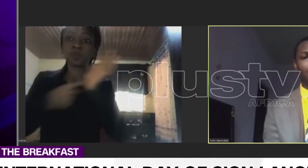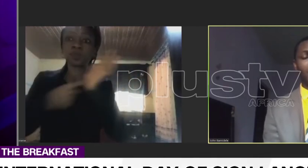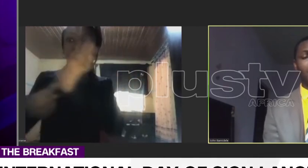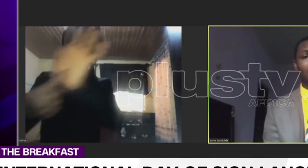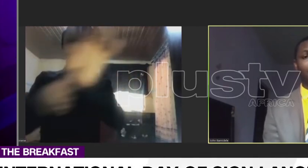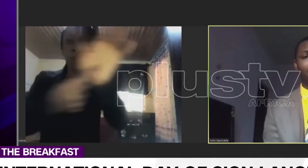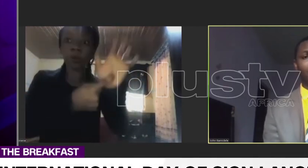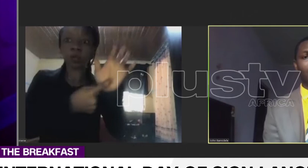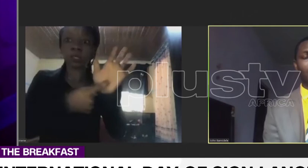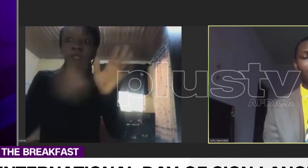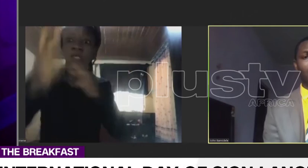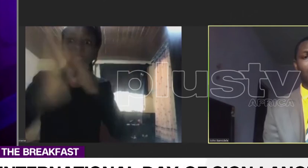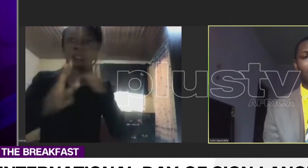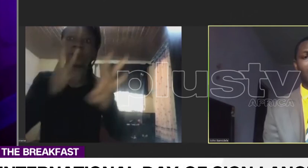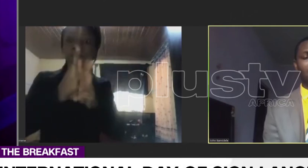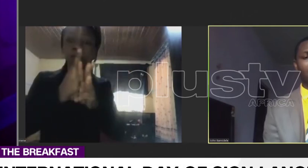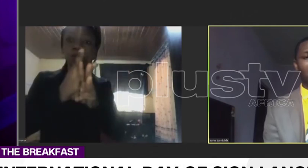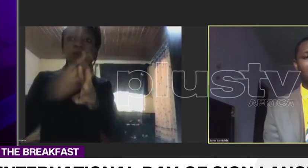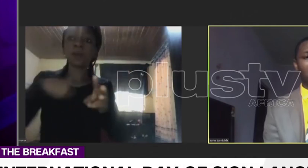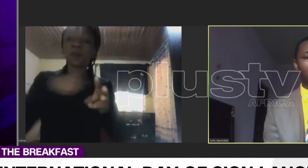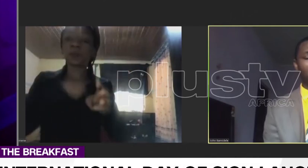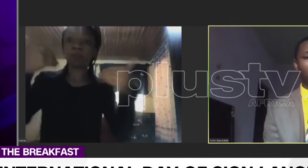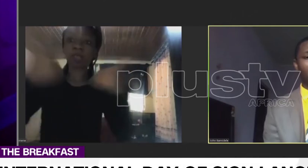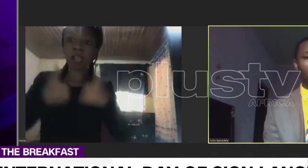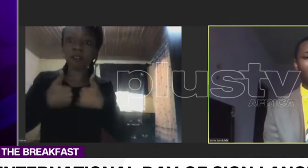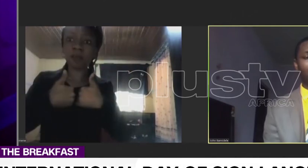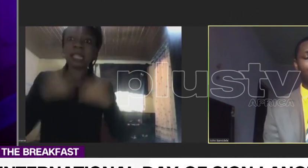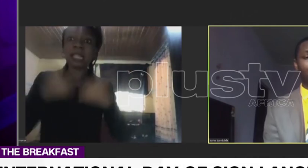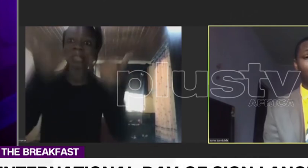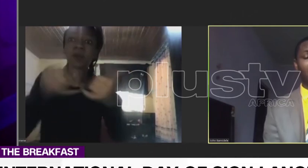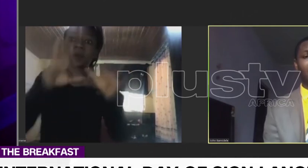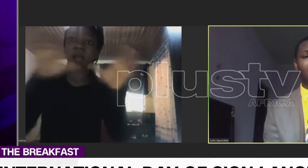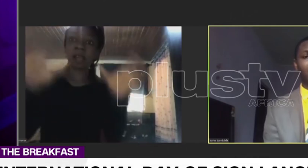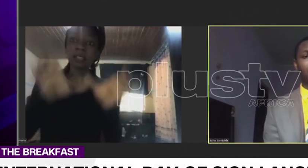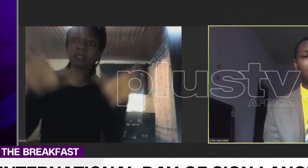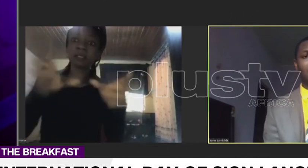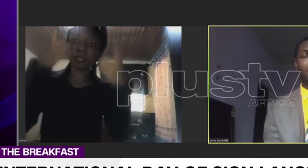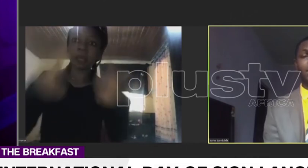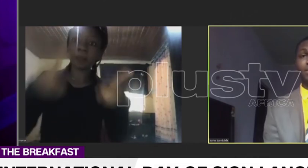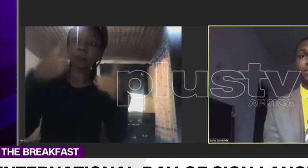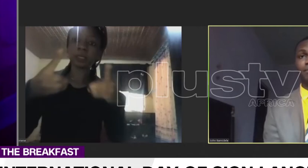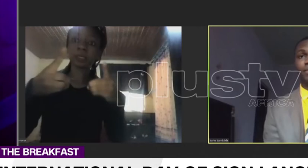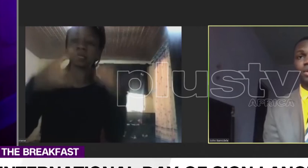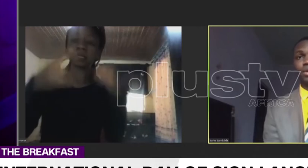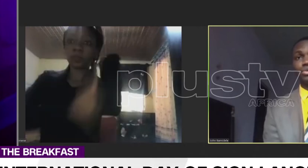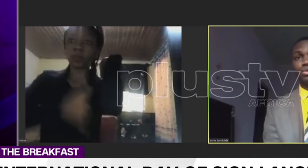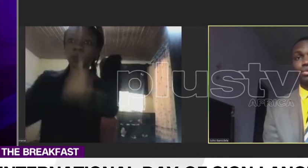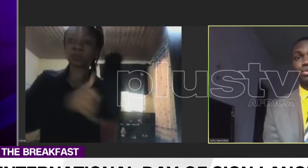now, the activity that is happening around the country is showing that attention is now being given to sign